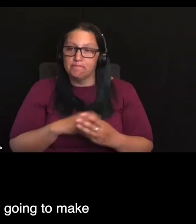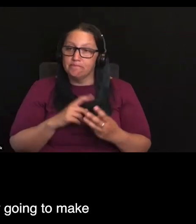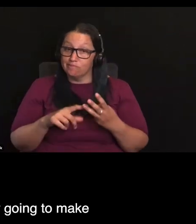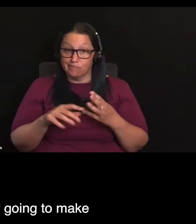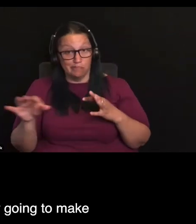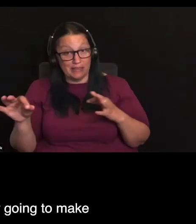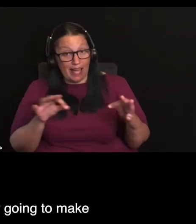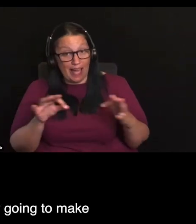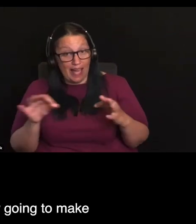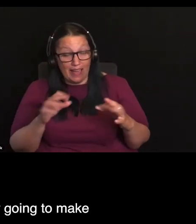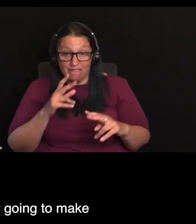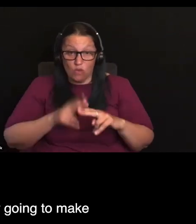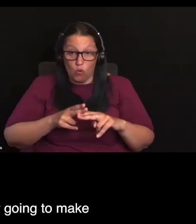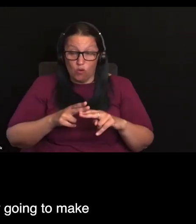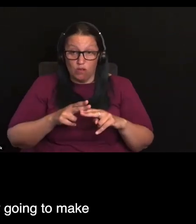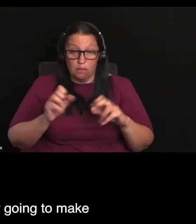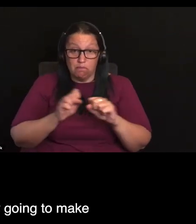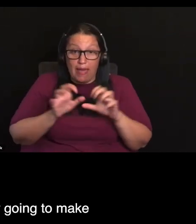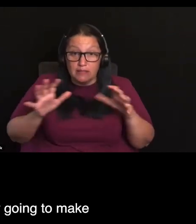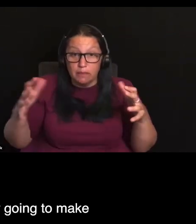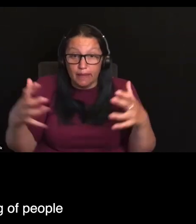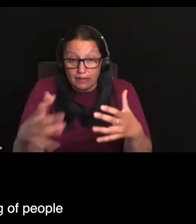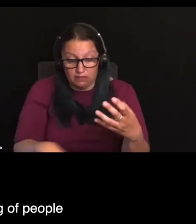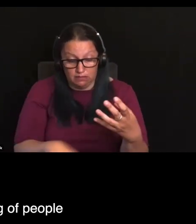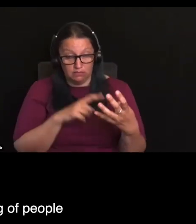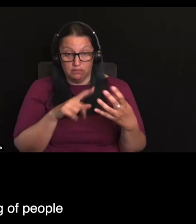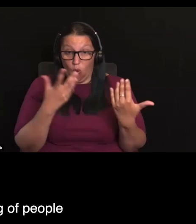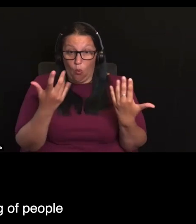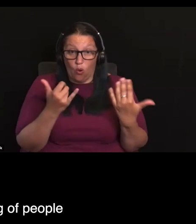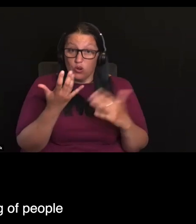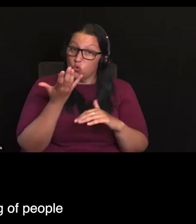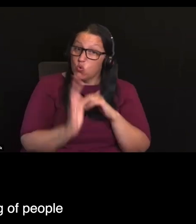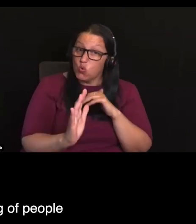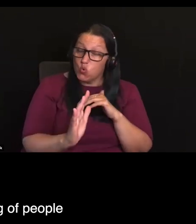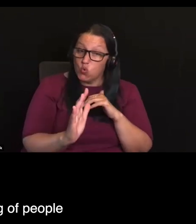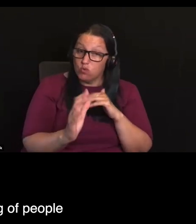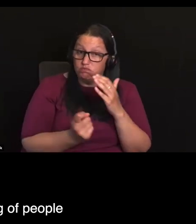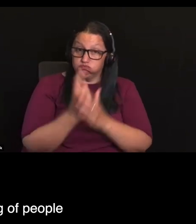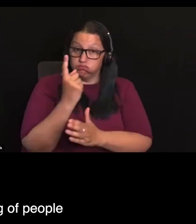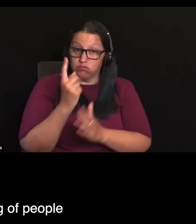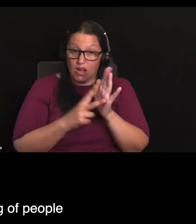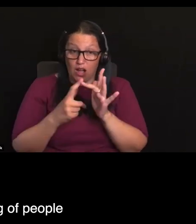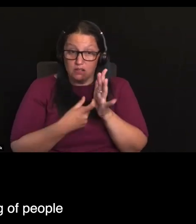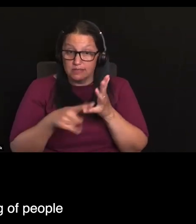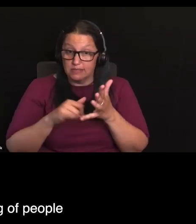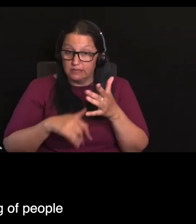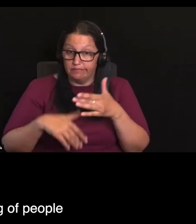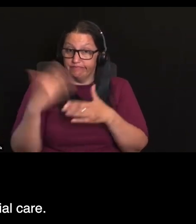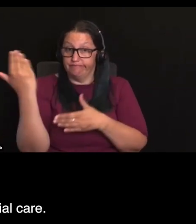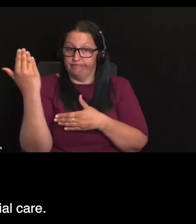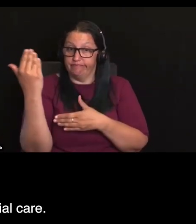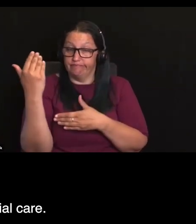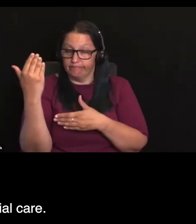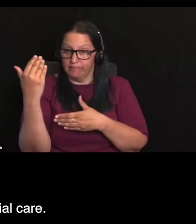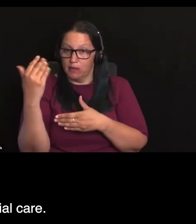novel viruses that are really going to make a difference to the wellbeing of people